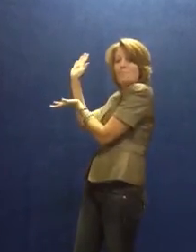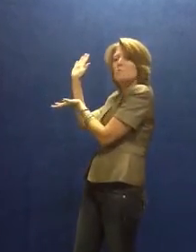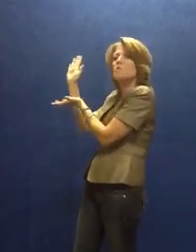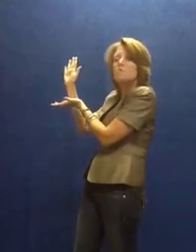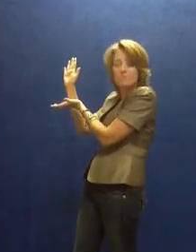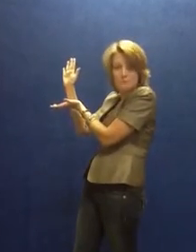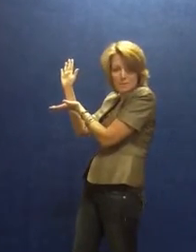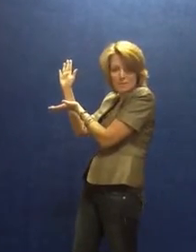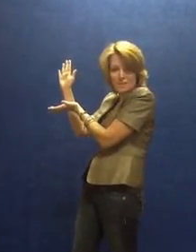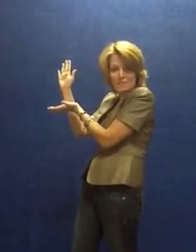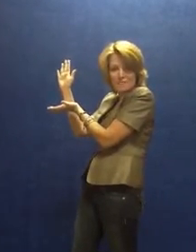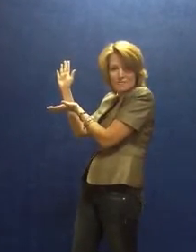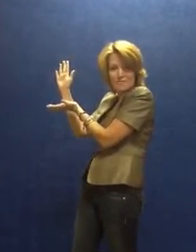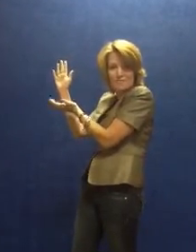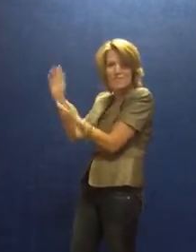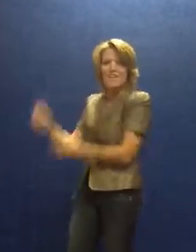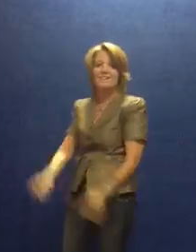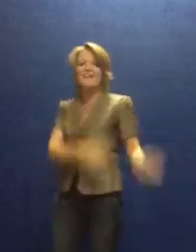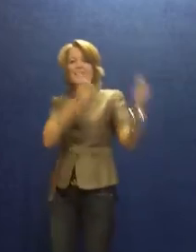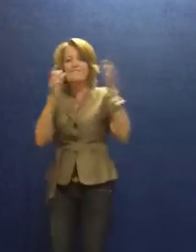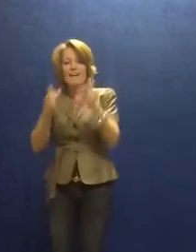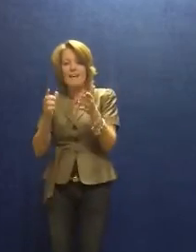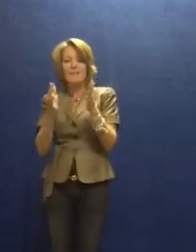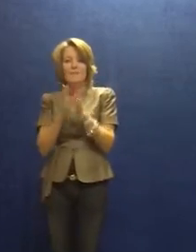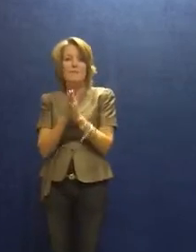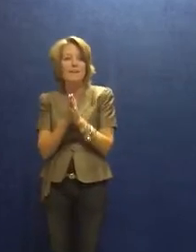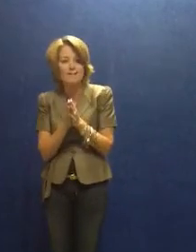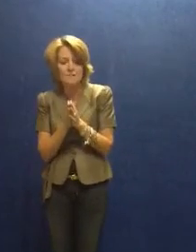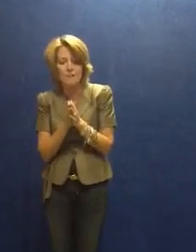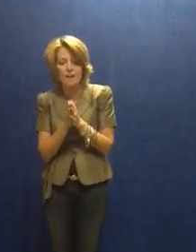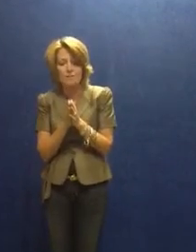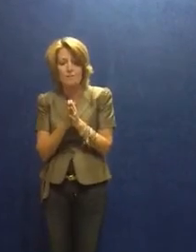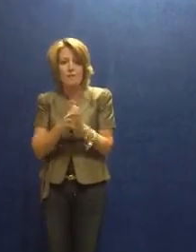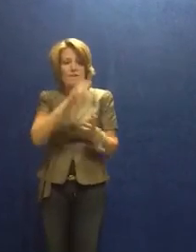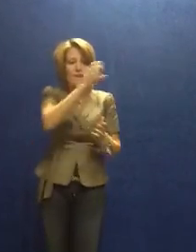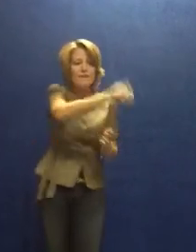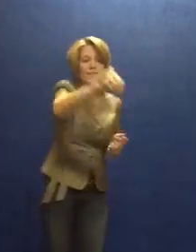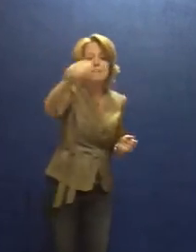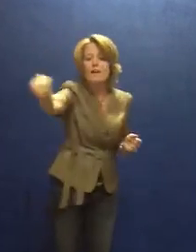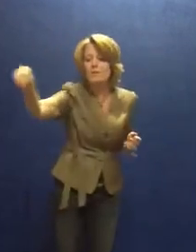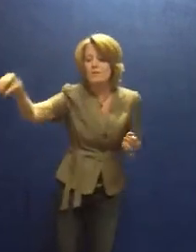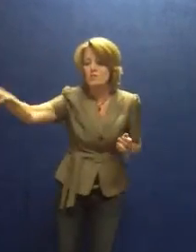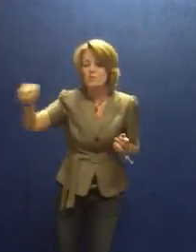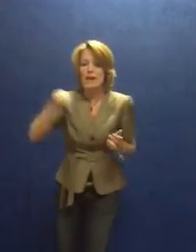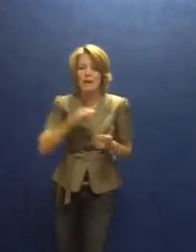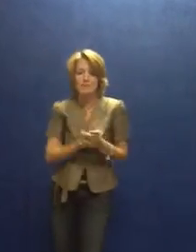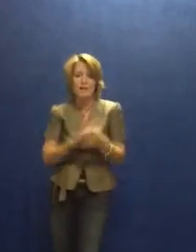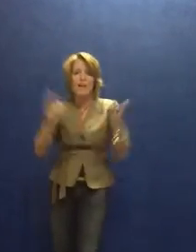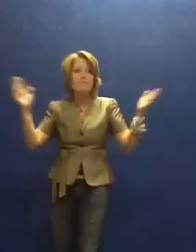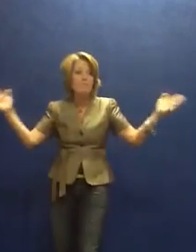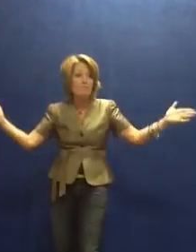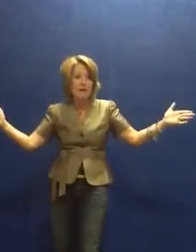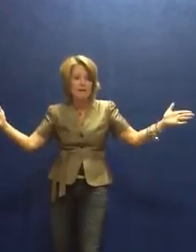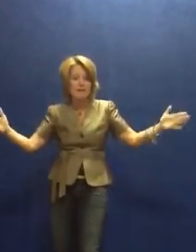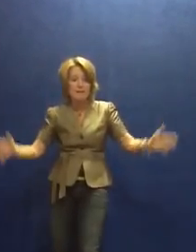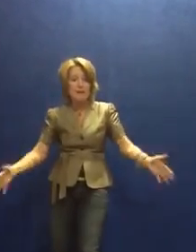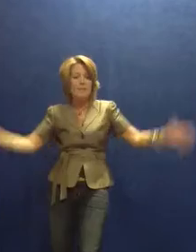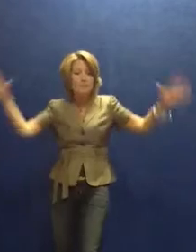beautiful maple leaf. The next day, when they got to the locker room, they handed out each of the bags to every player, and every